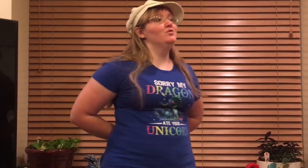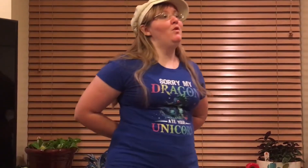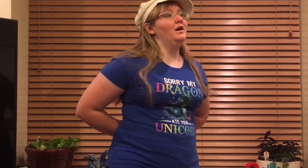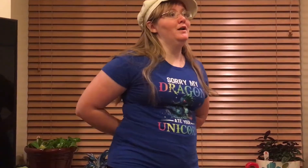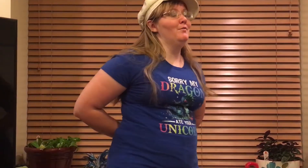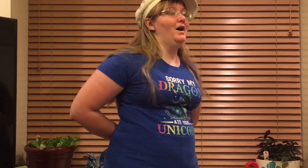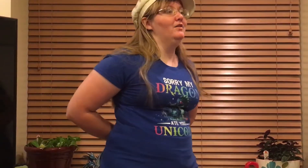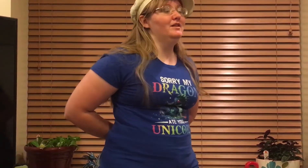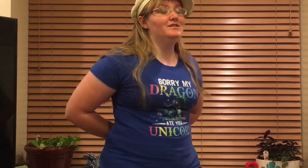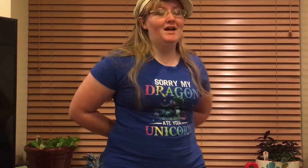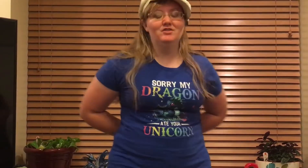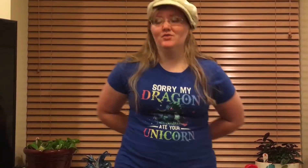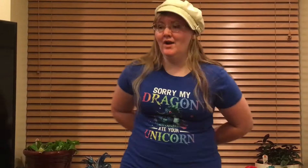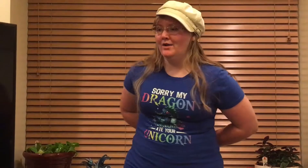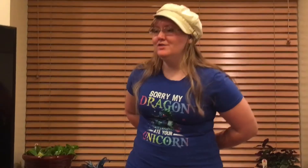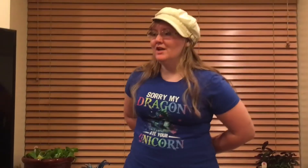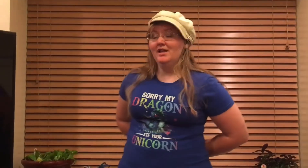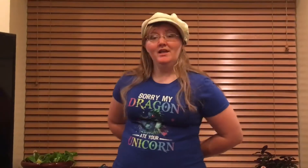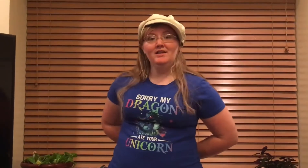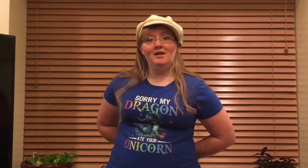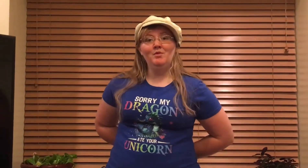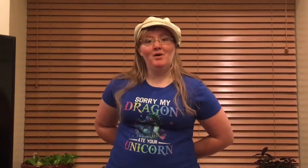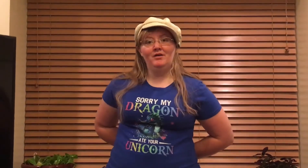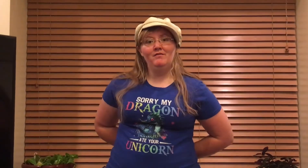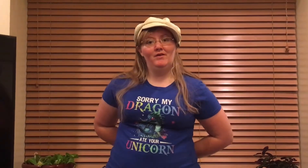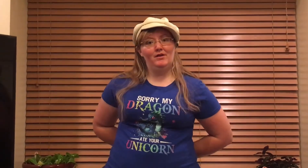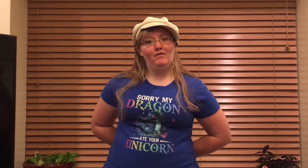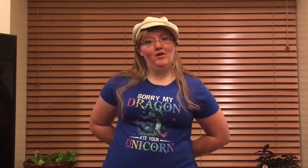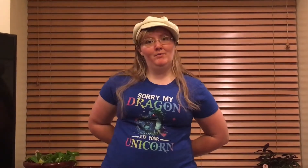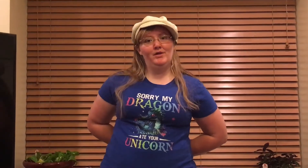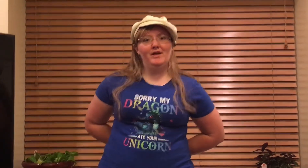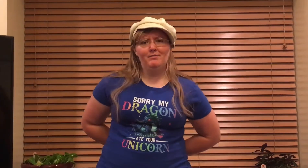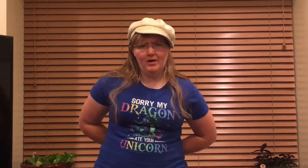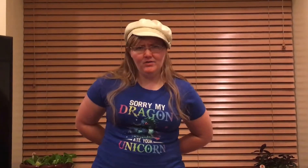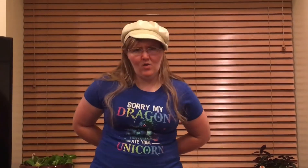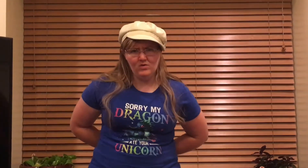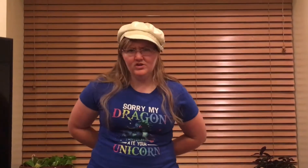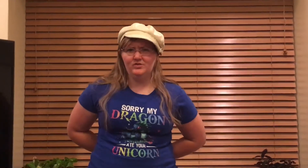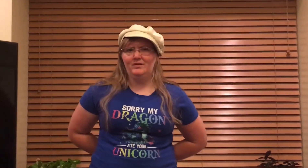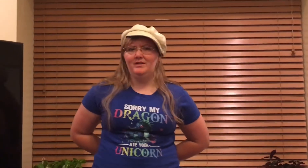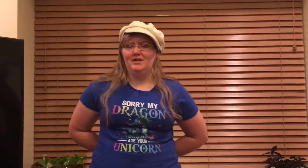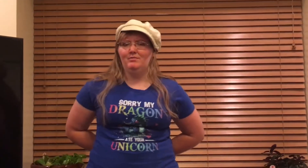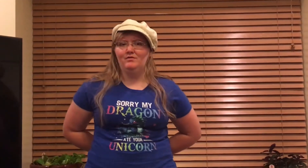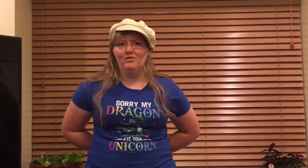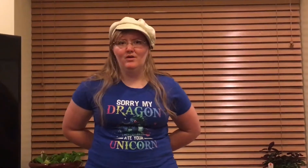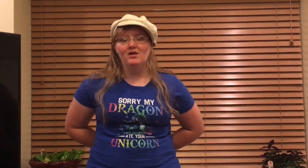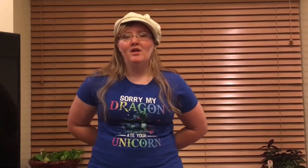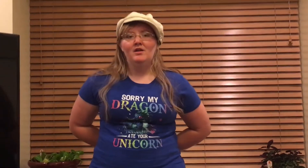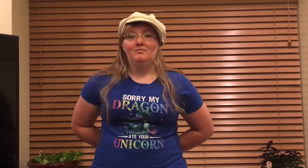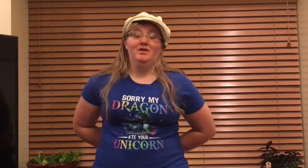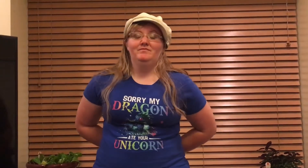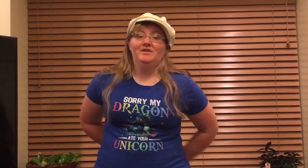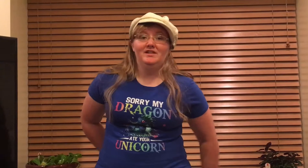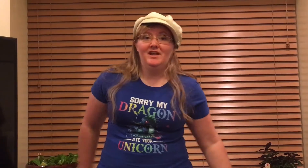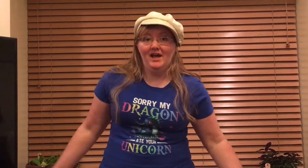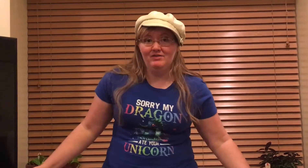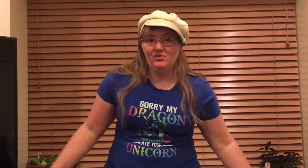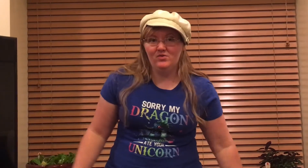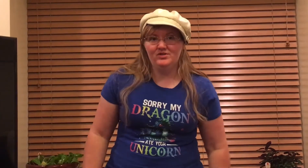walking about his castle grounds, he came upon the very farmer that had brought the horse to him the day before. But he didn't have his horse